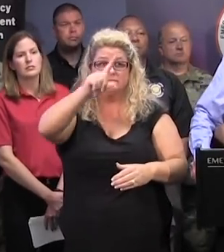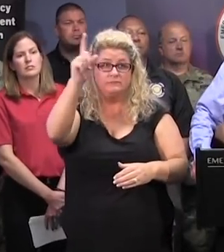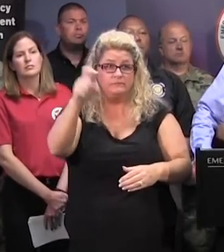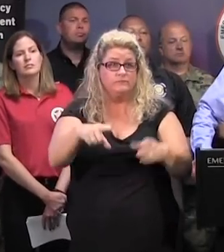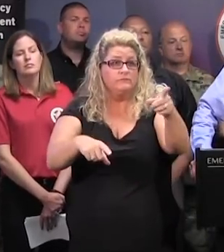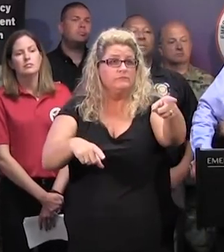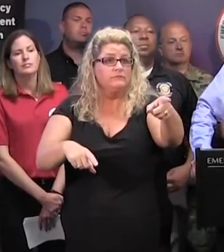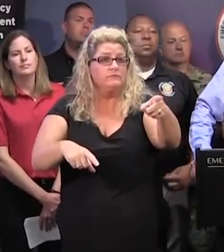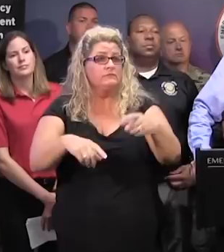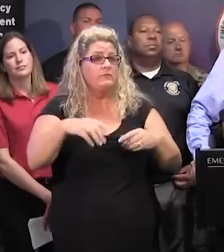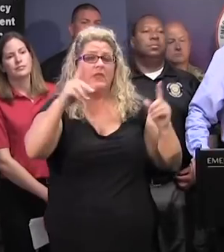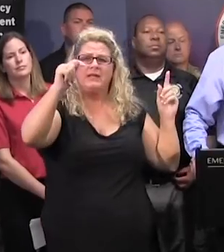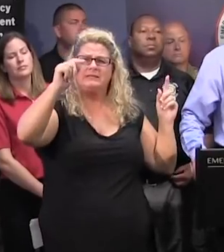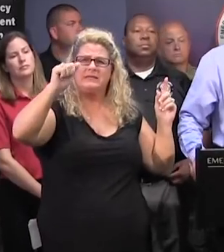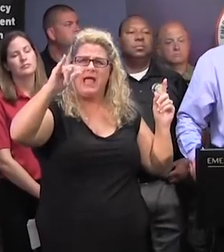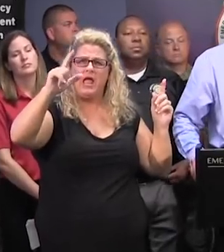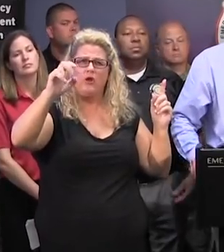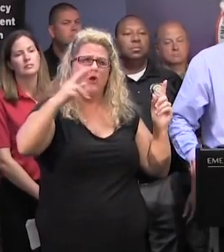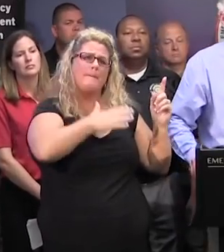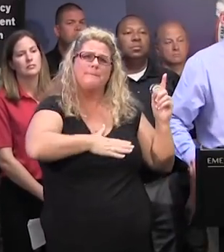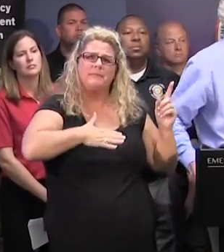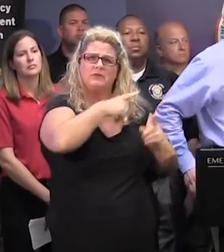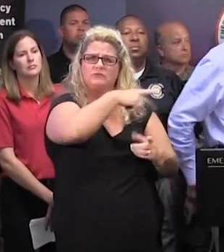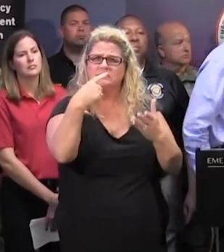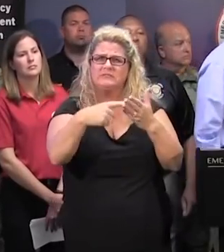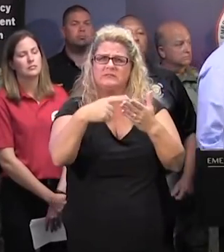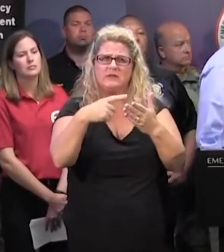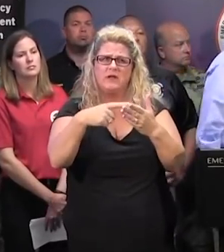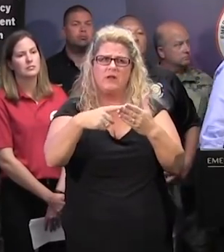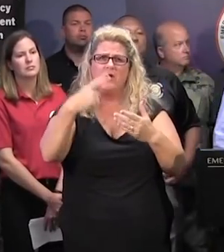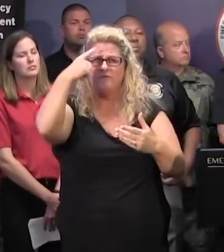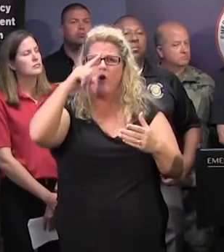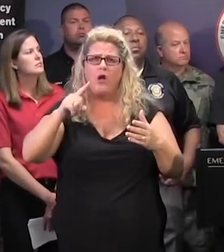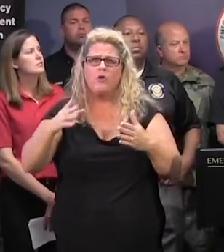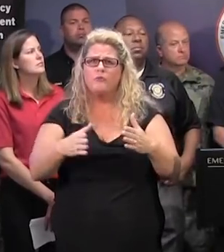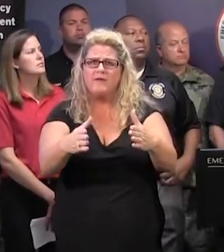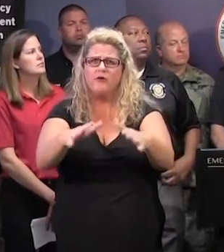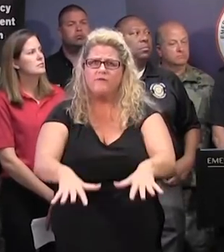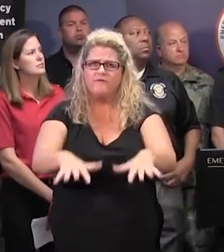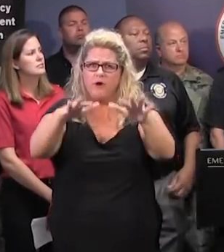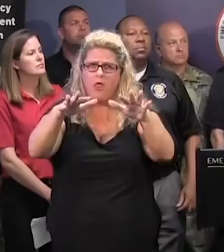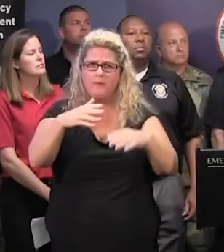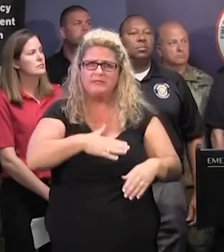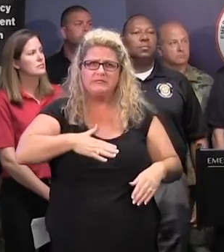Yes, sir. Can I get maybe Colonel Taylor to address more specifics on concerns for river flooding when and where? ma'am.